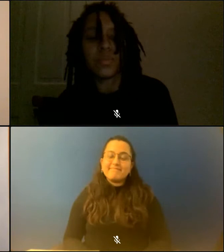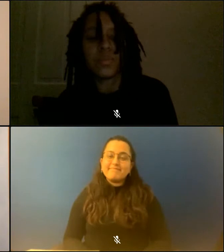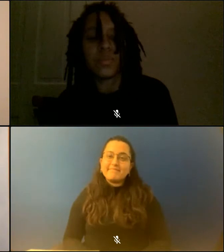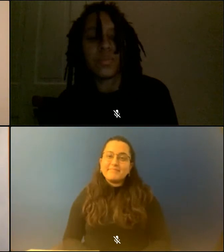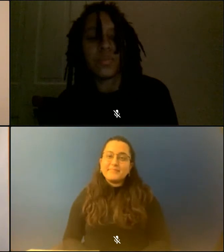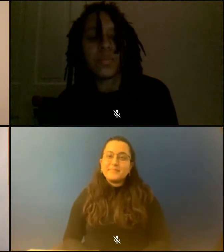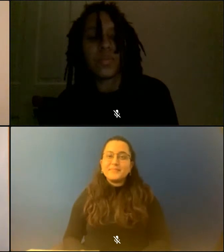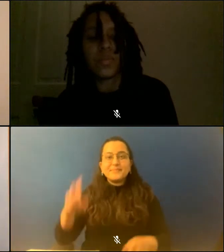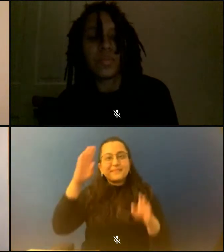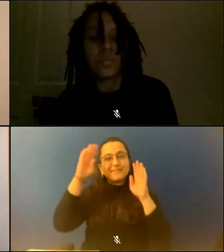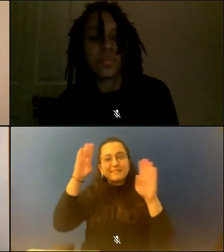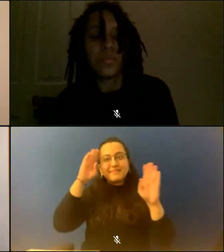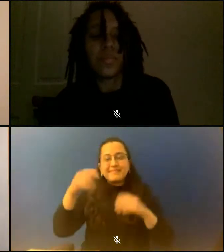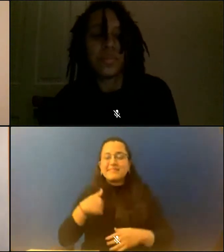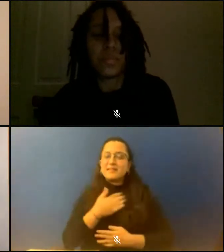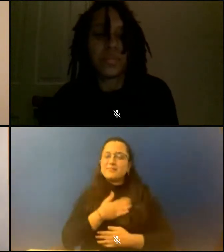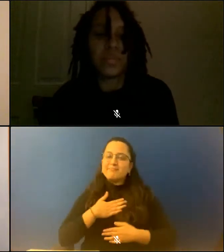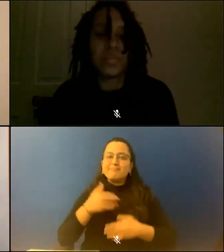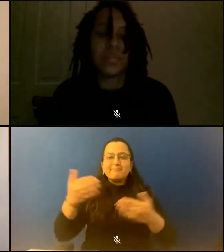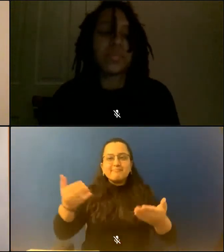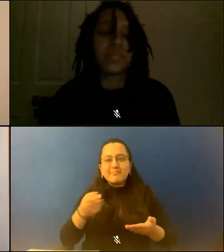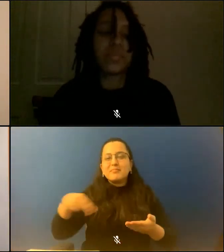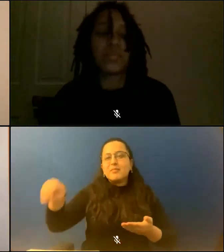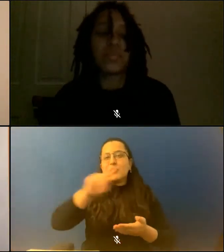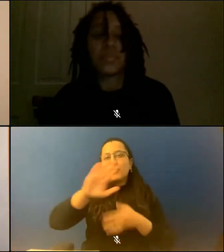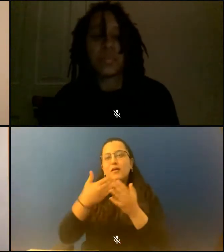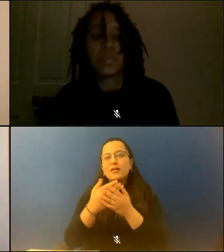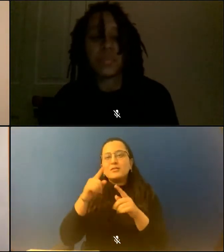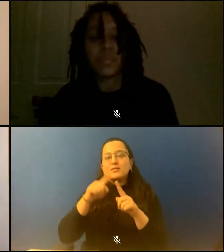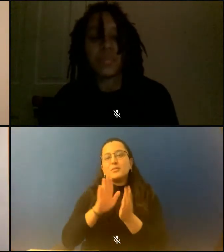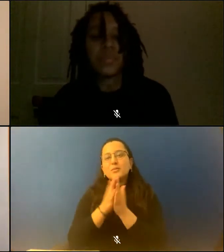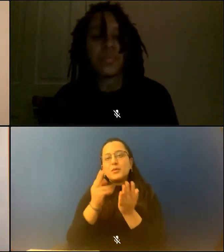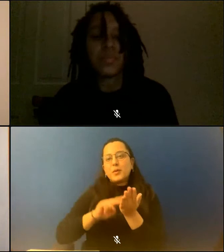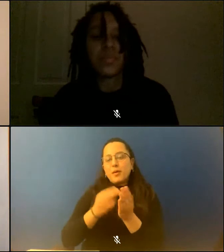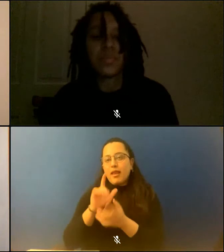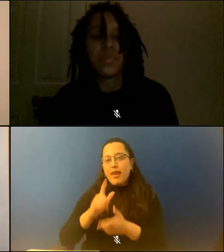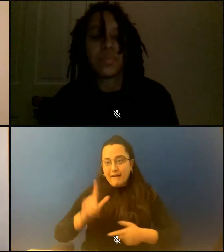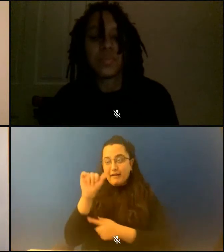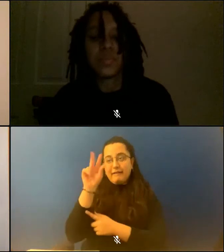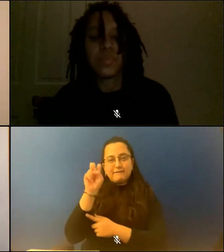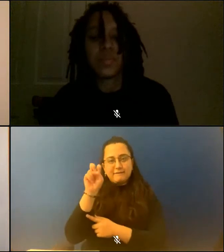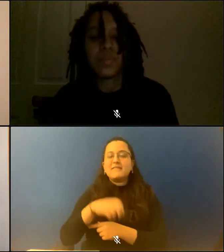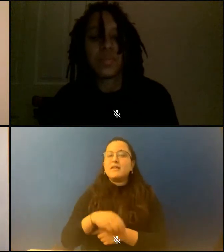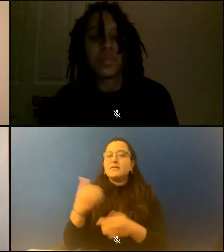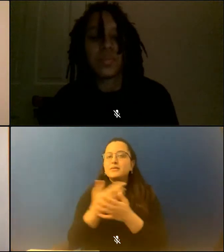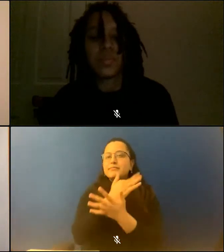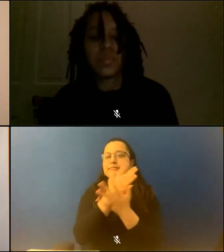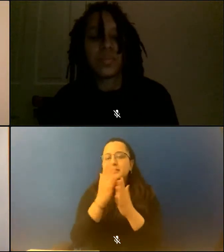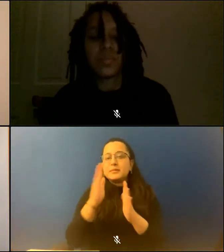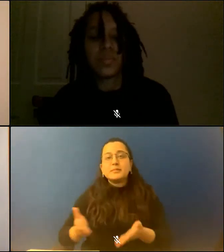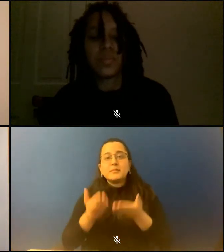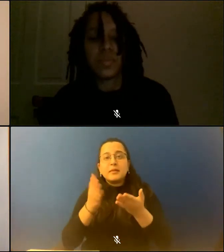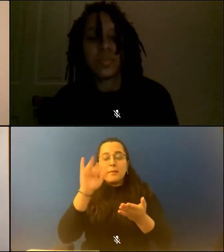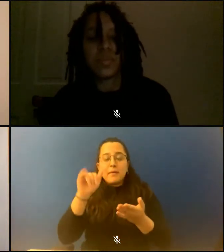Hello, I am so pleased to welcome you all to Books Noted Live, a new series presented by the Academy of